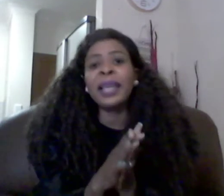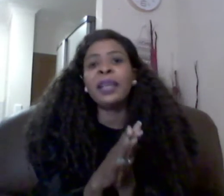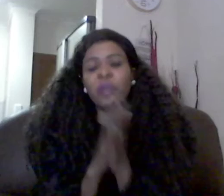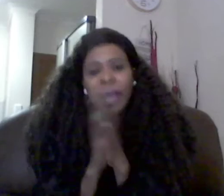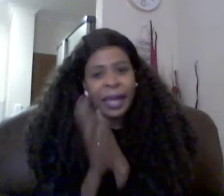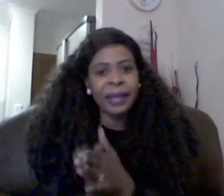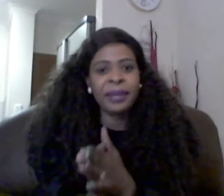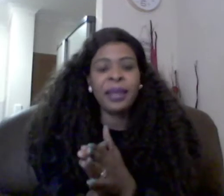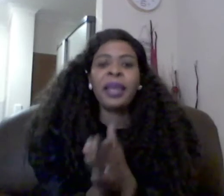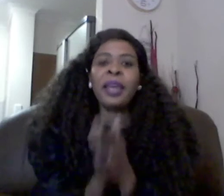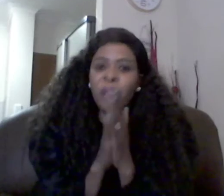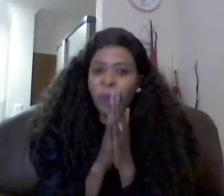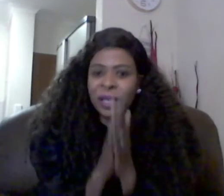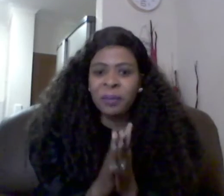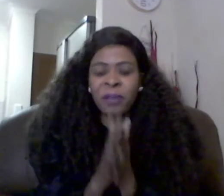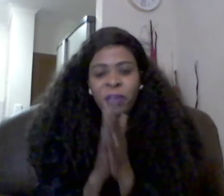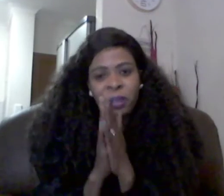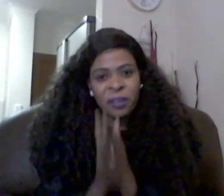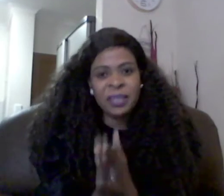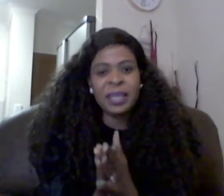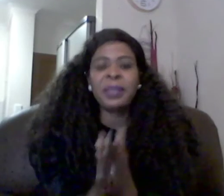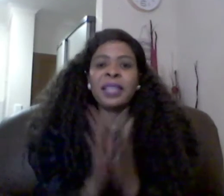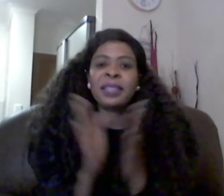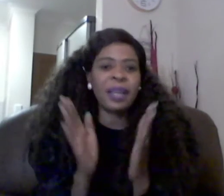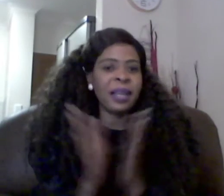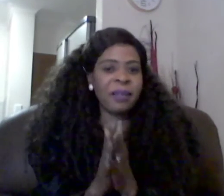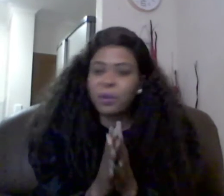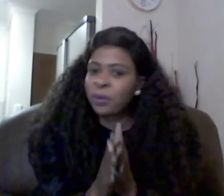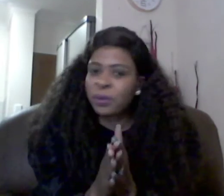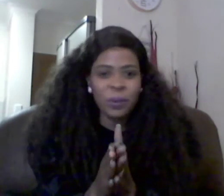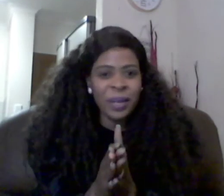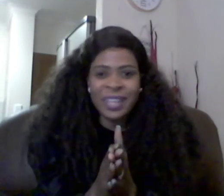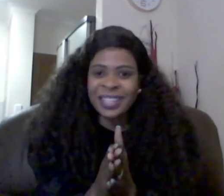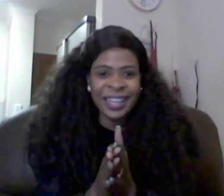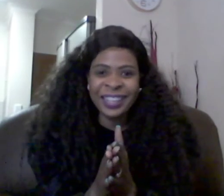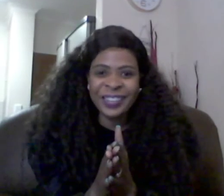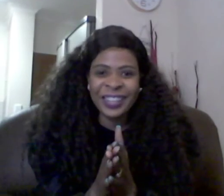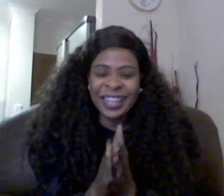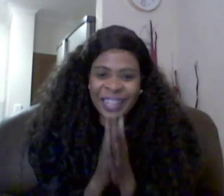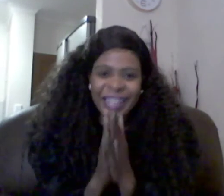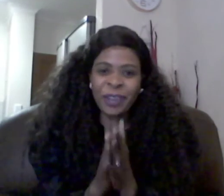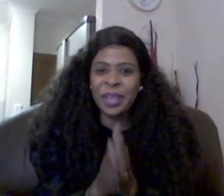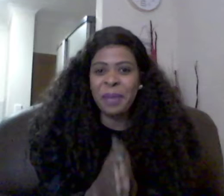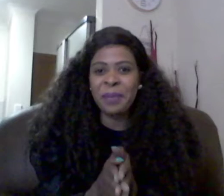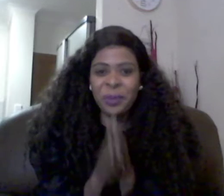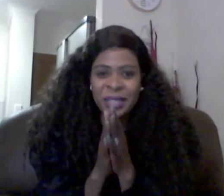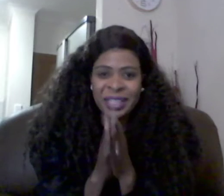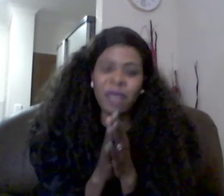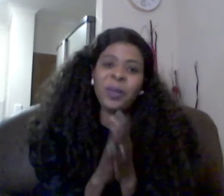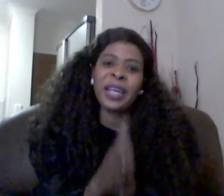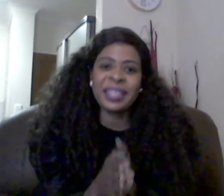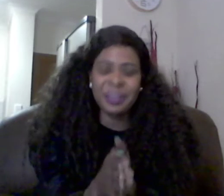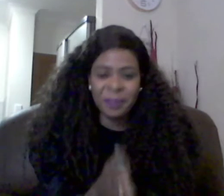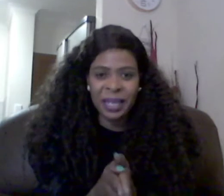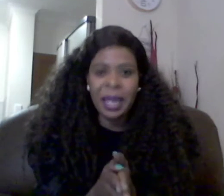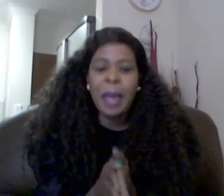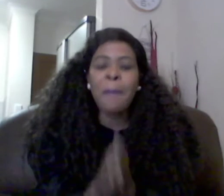to the end if you are watching me for the first time there's still other videos to watch hallelujah click on them you will see you will learn something but